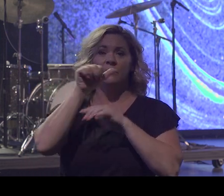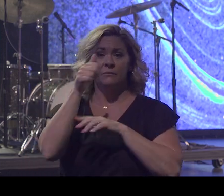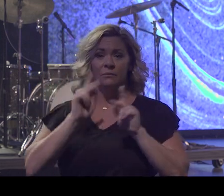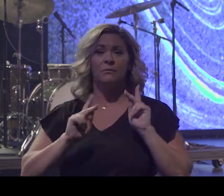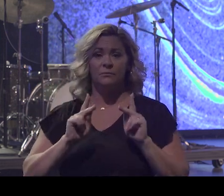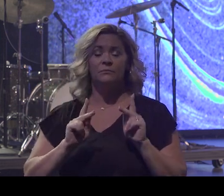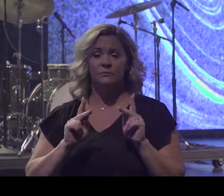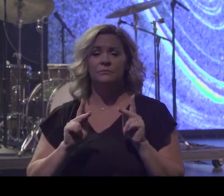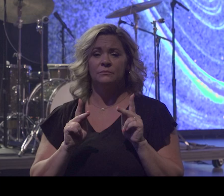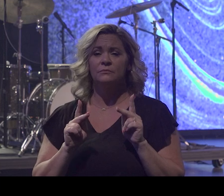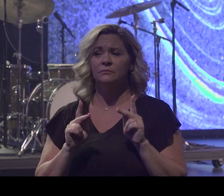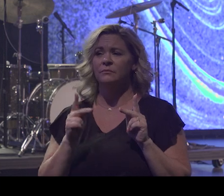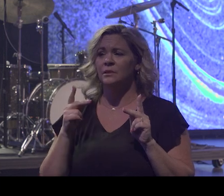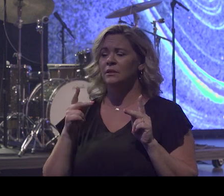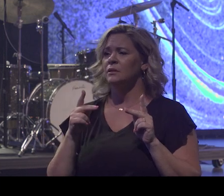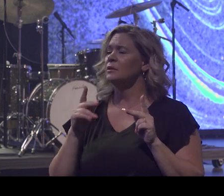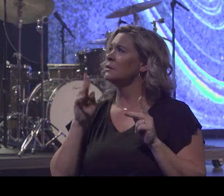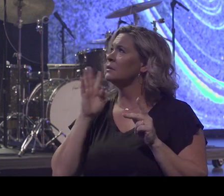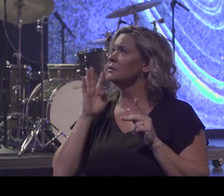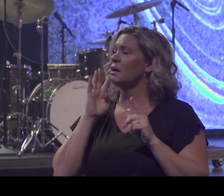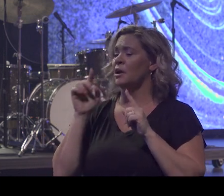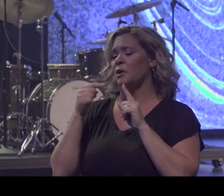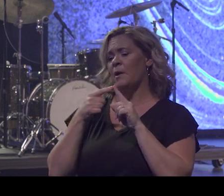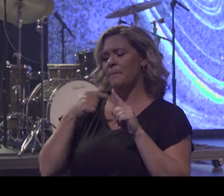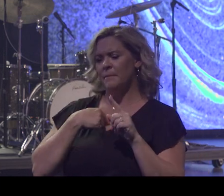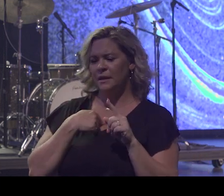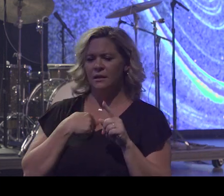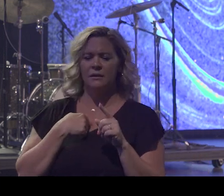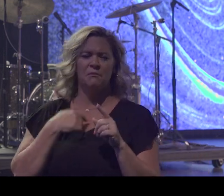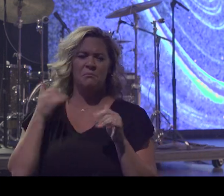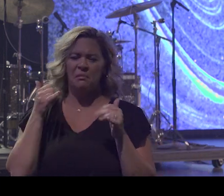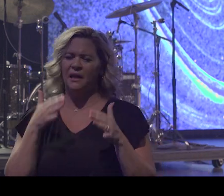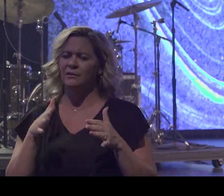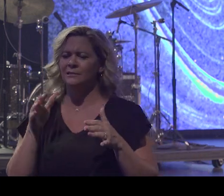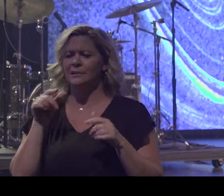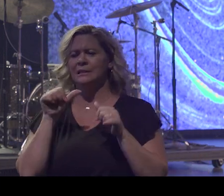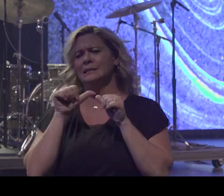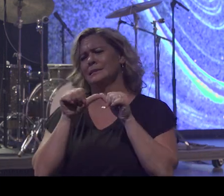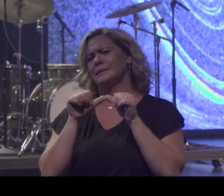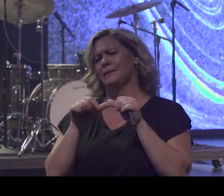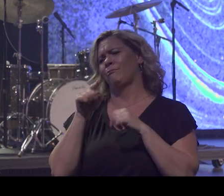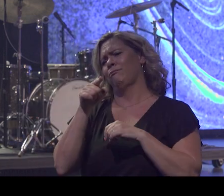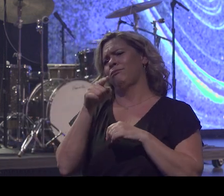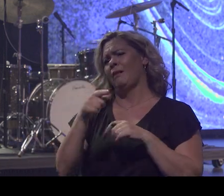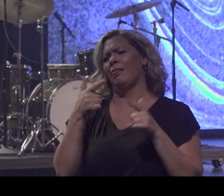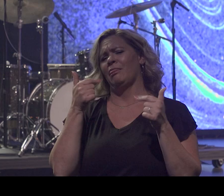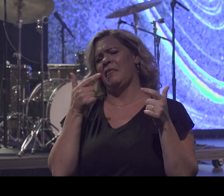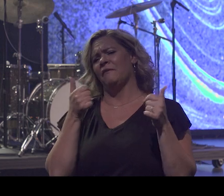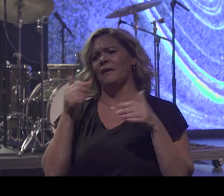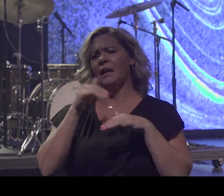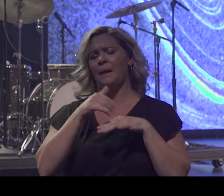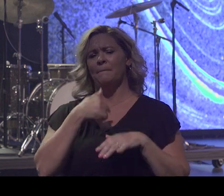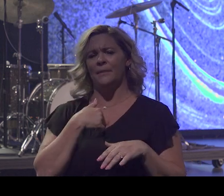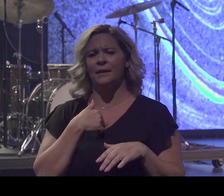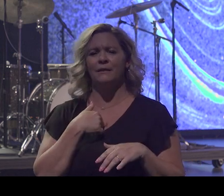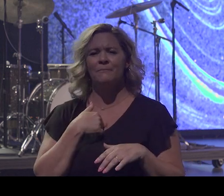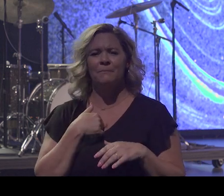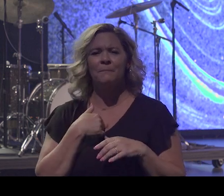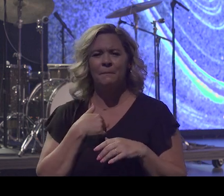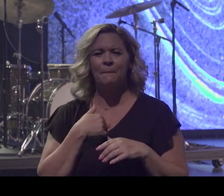All those that were talking about me and laughing about me, the players I played with, they still point fingers and laugh. Oh, yeah. They were talking about me when